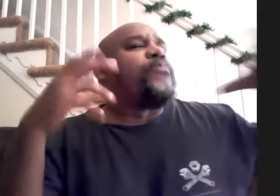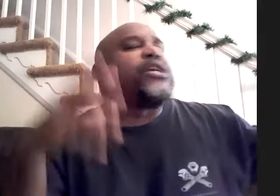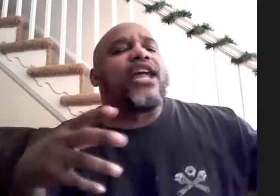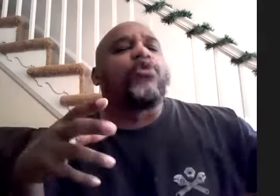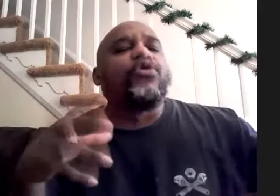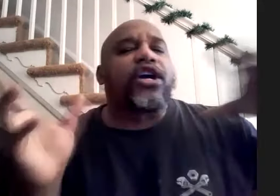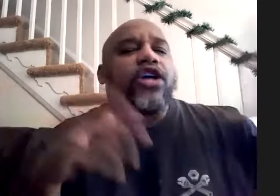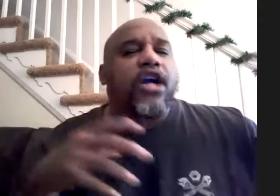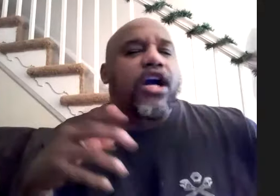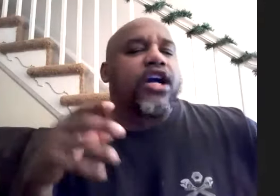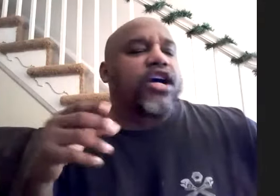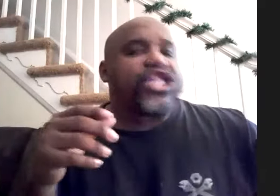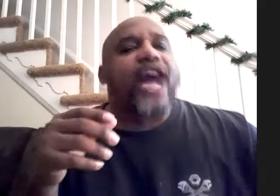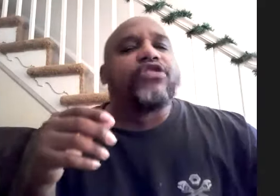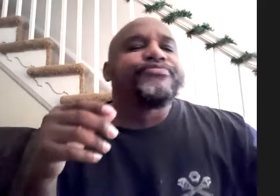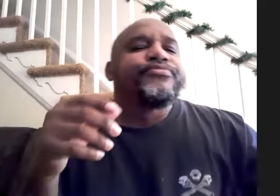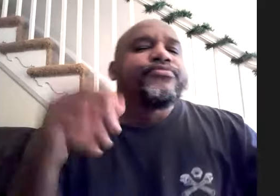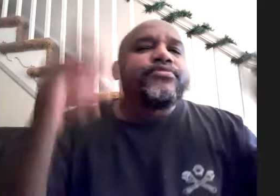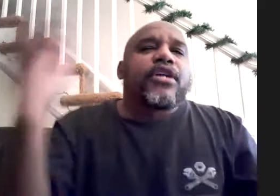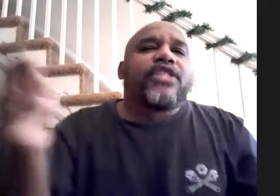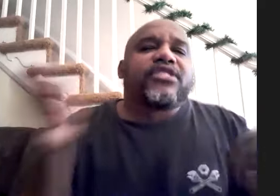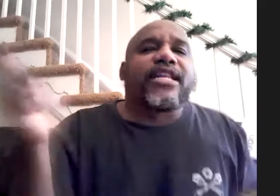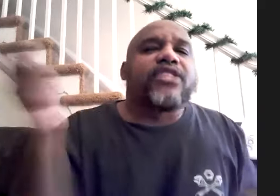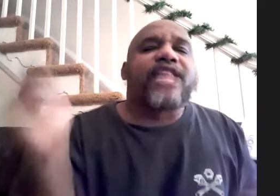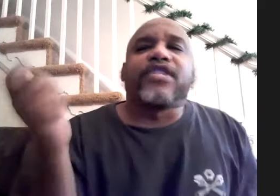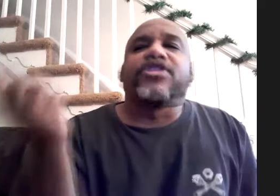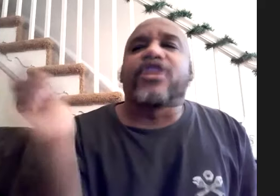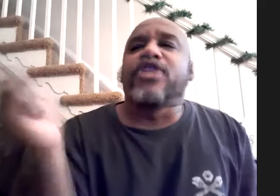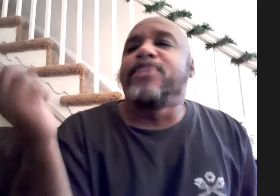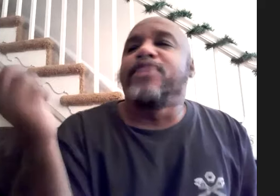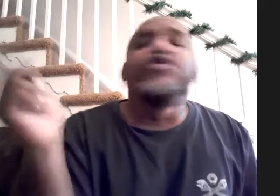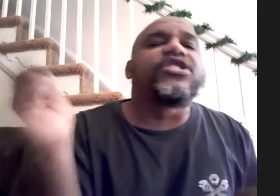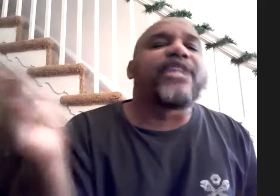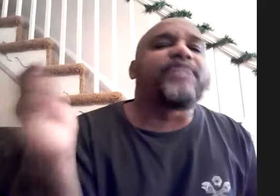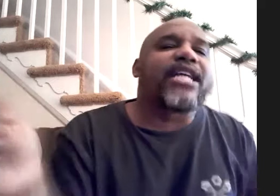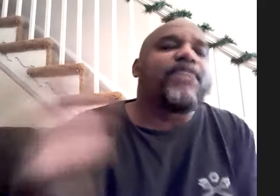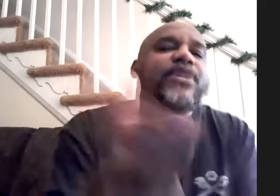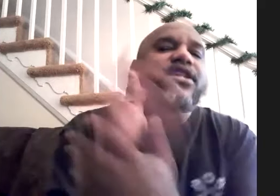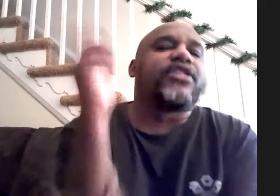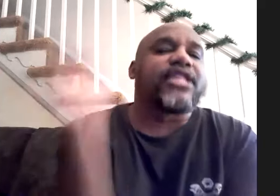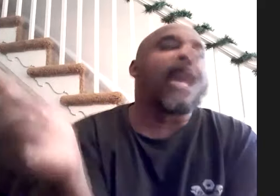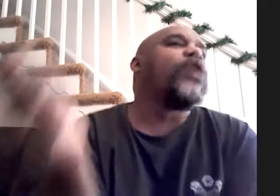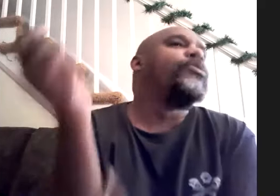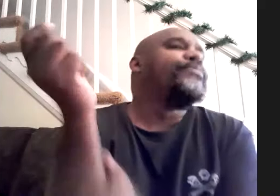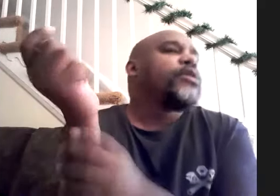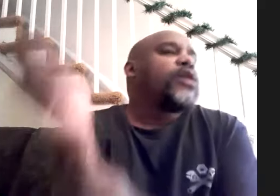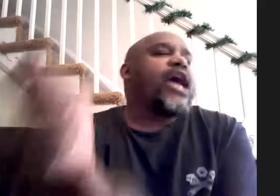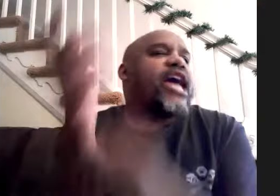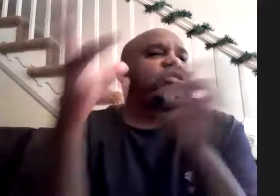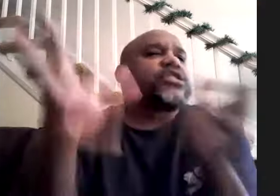gospel what they call a shout because it's like the tape that you're going to be using the same technique because of the tempo and it's like